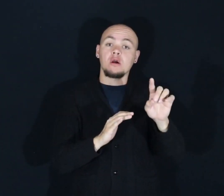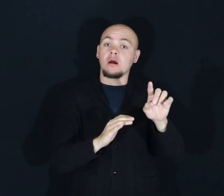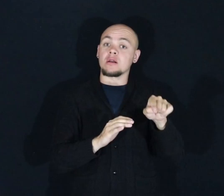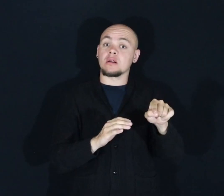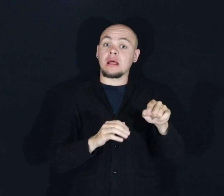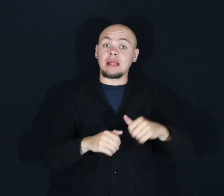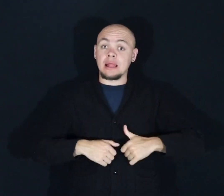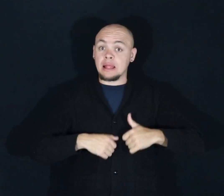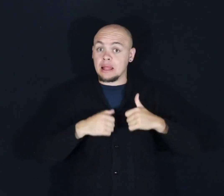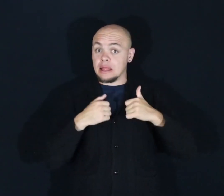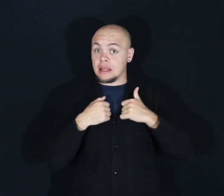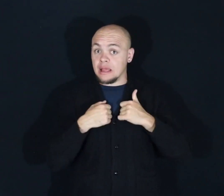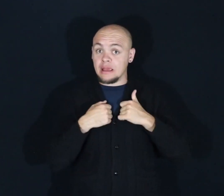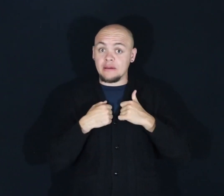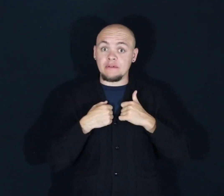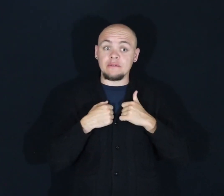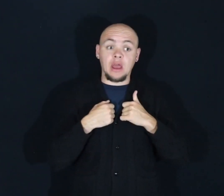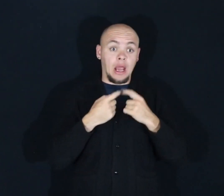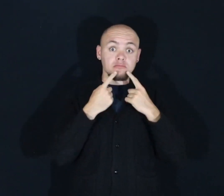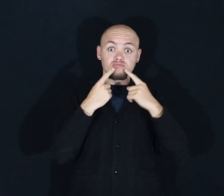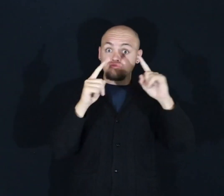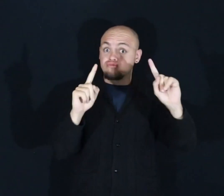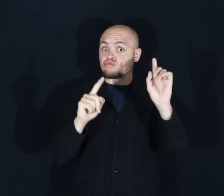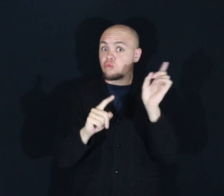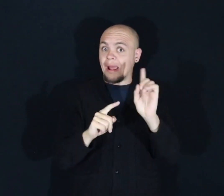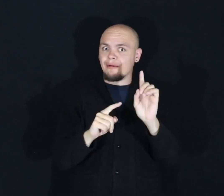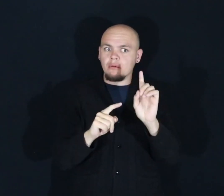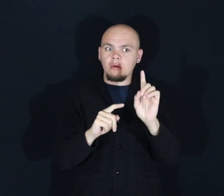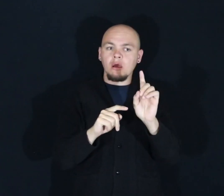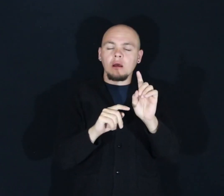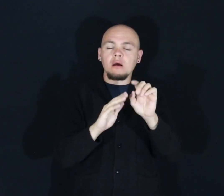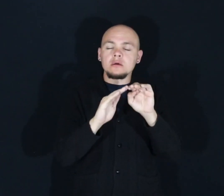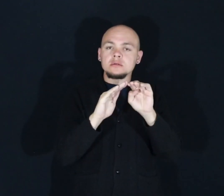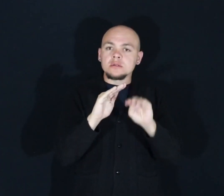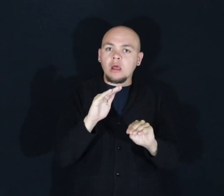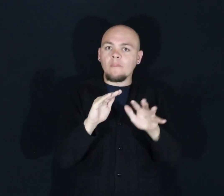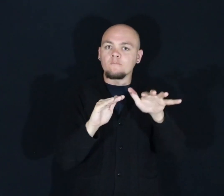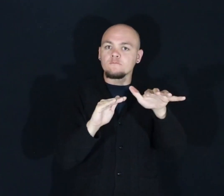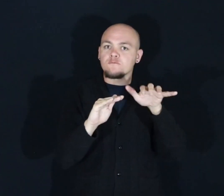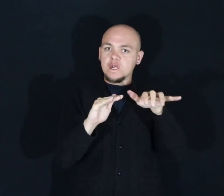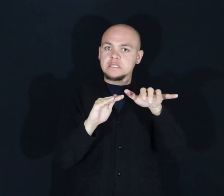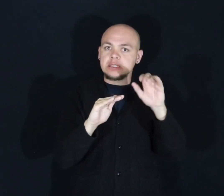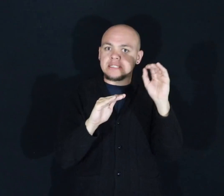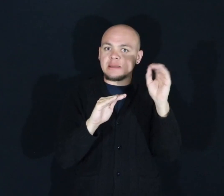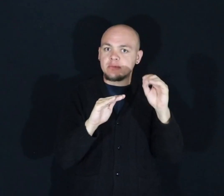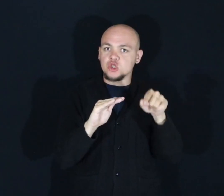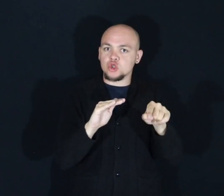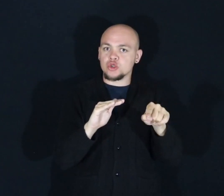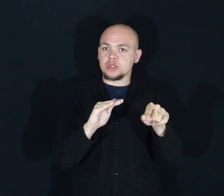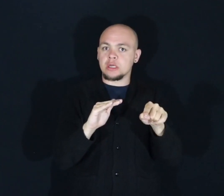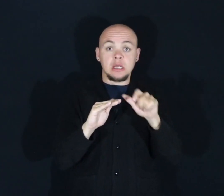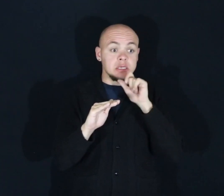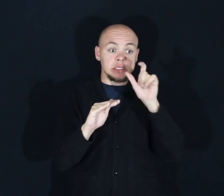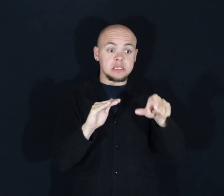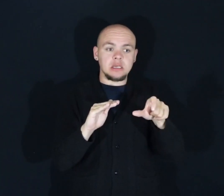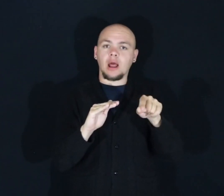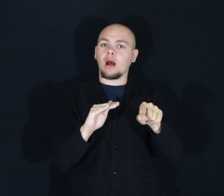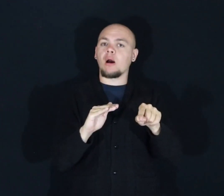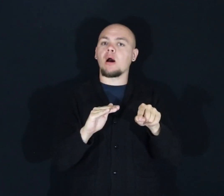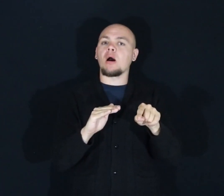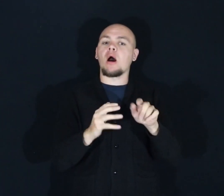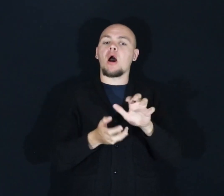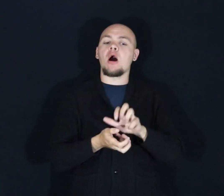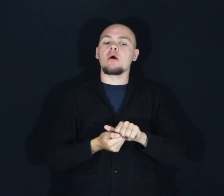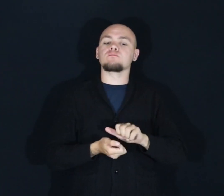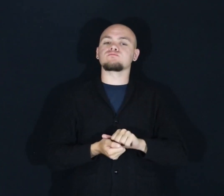thrive in the sub-freezing waters of the Antarctic Ocean. And when it doesn't need them anymore, the Antarctic cod can simply break